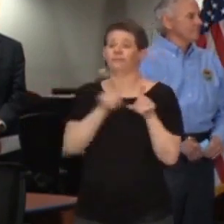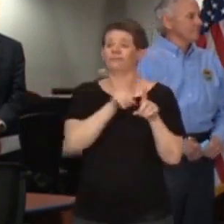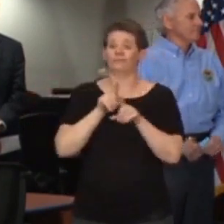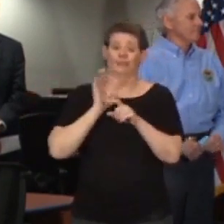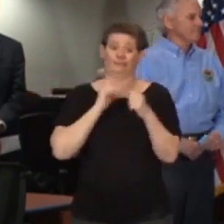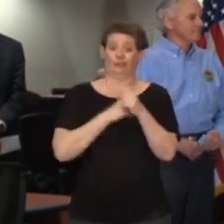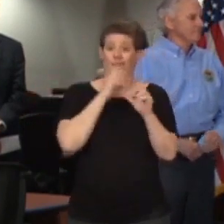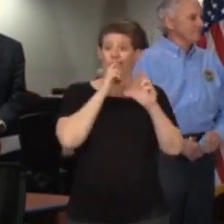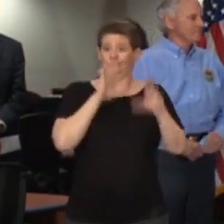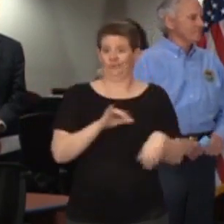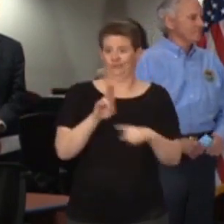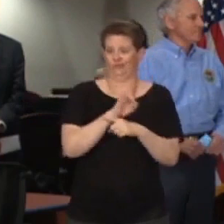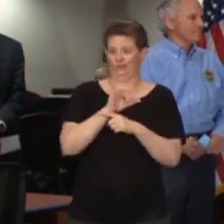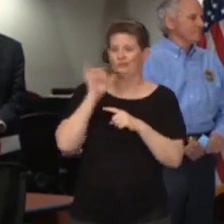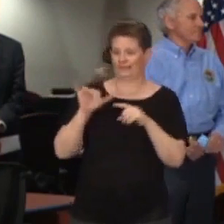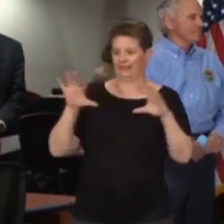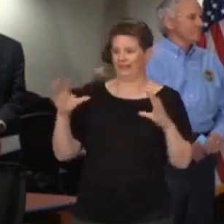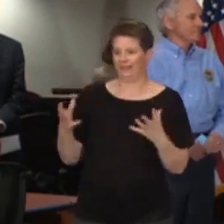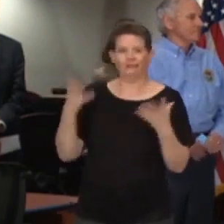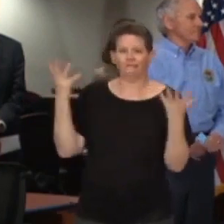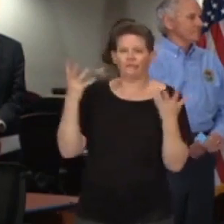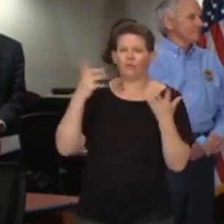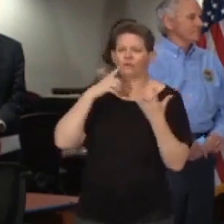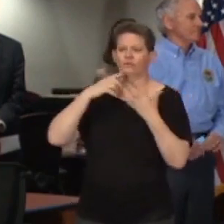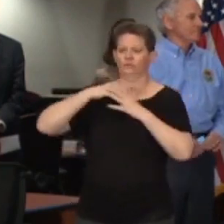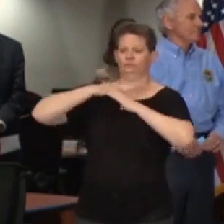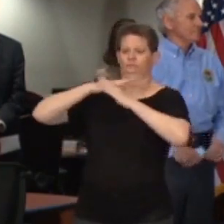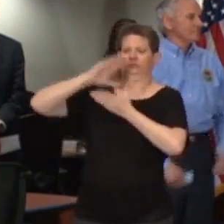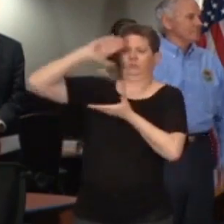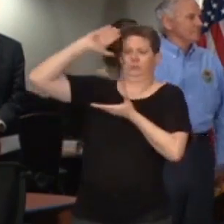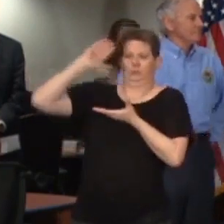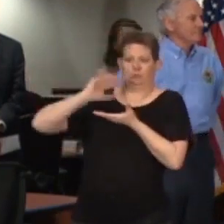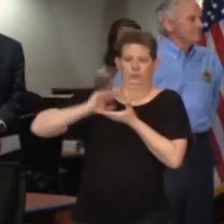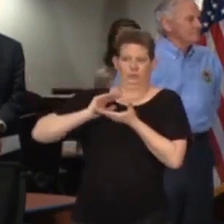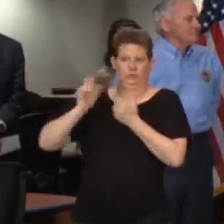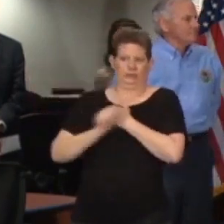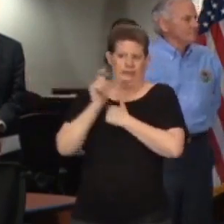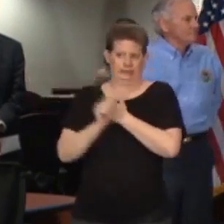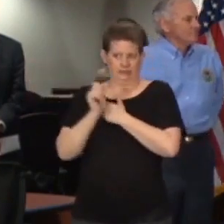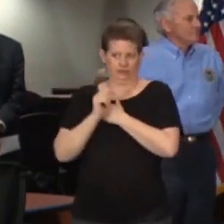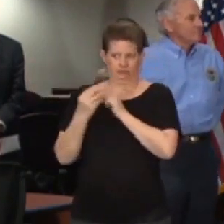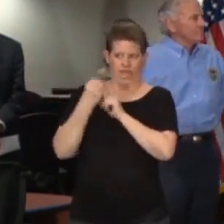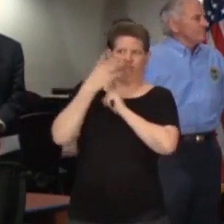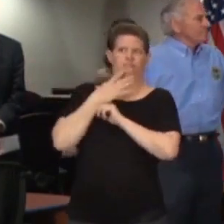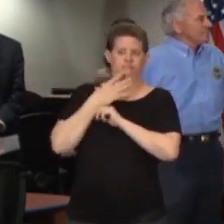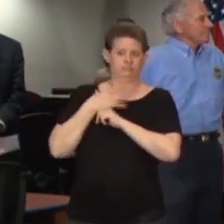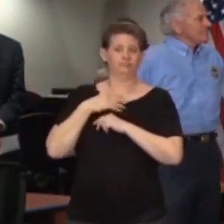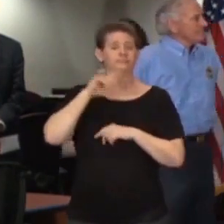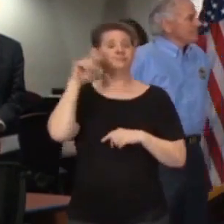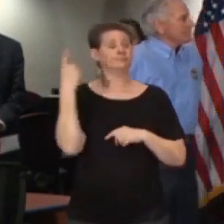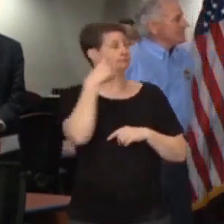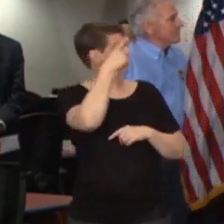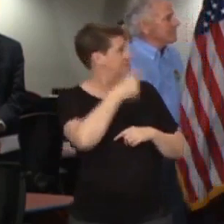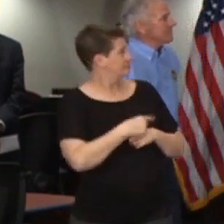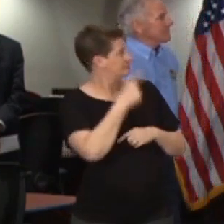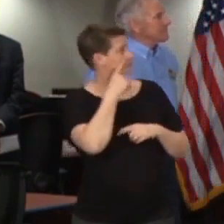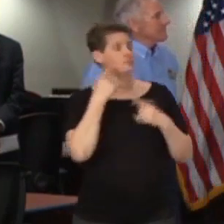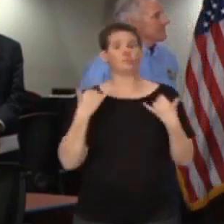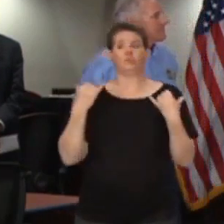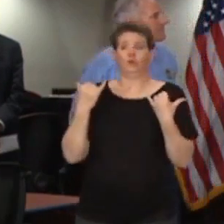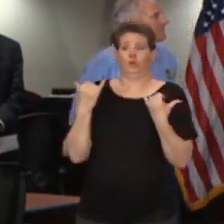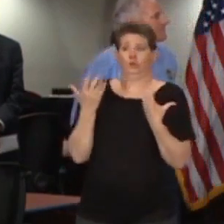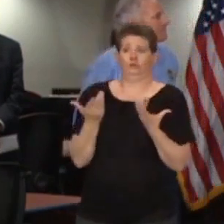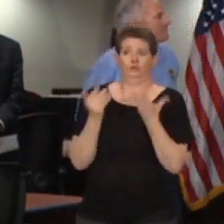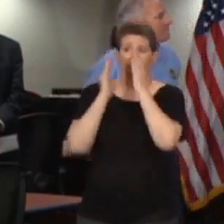first responders to minimize the exposure to hazards. This first slide summarizes the requests and current status.